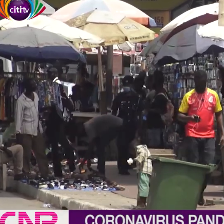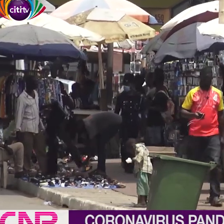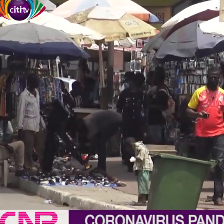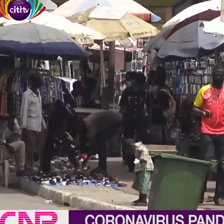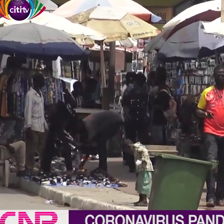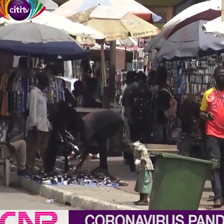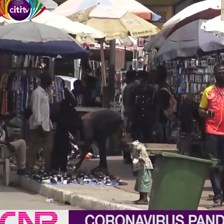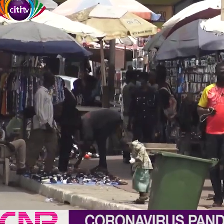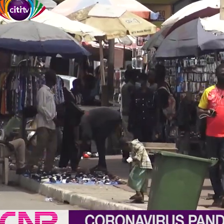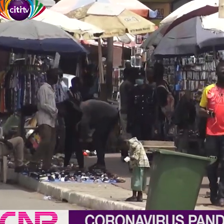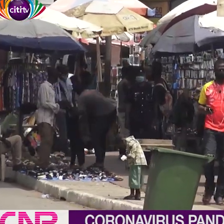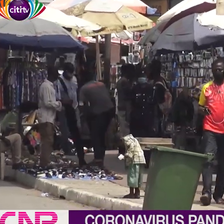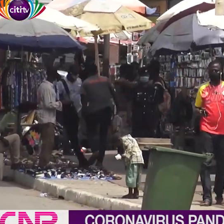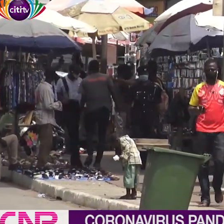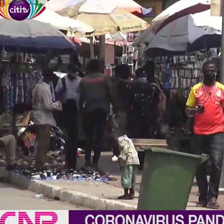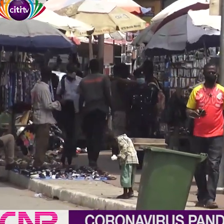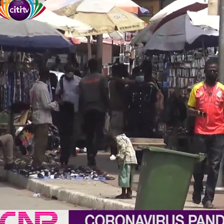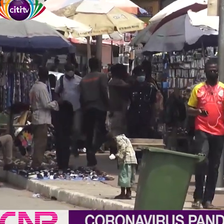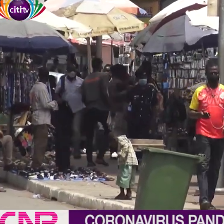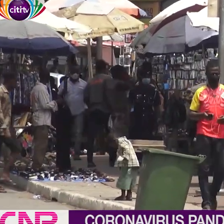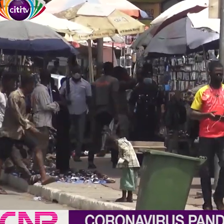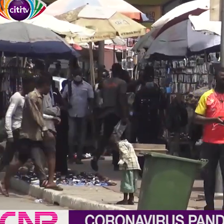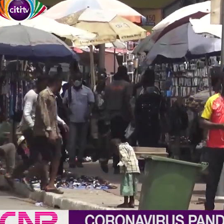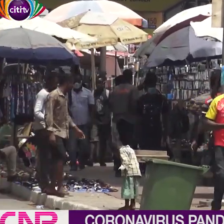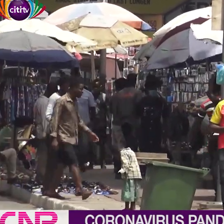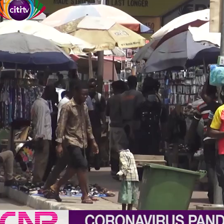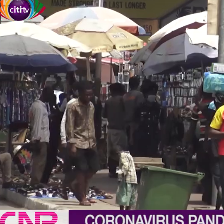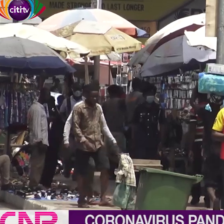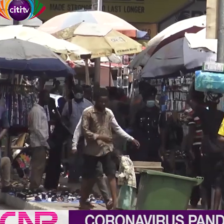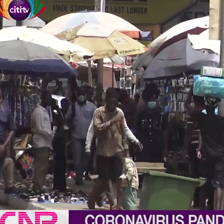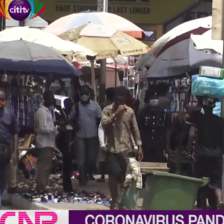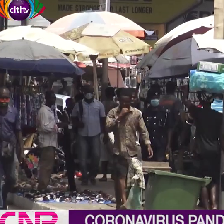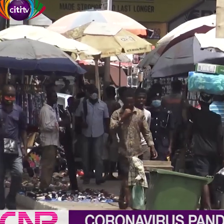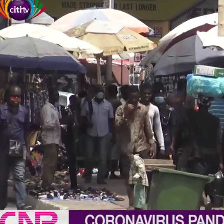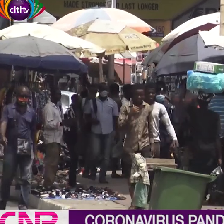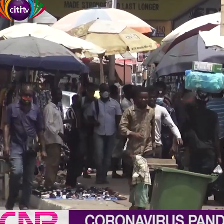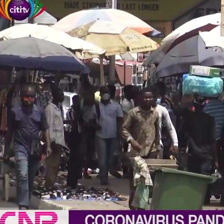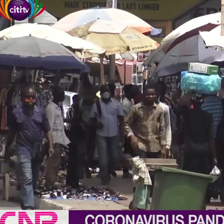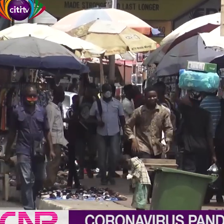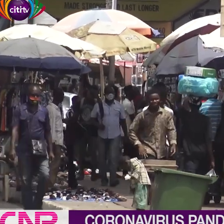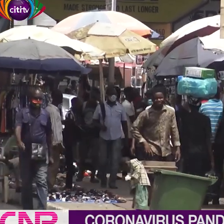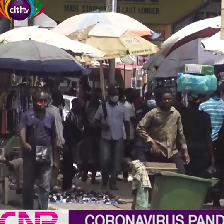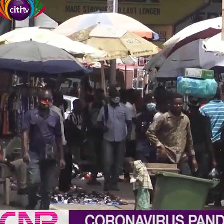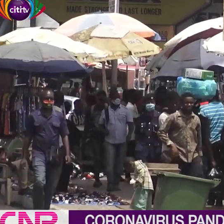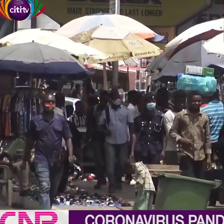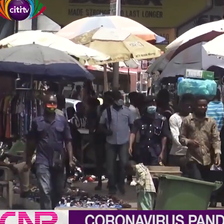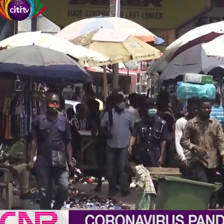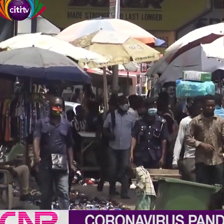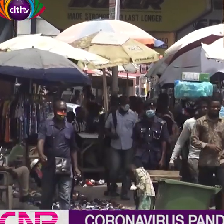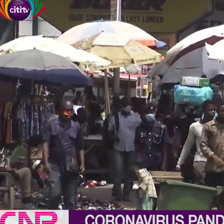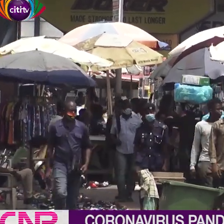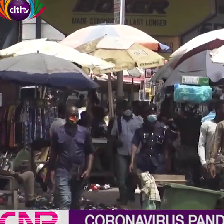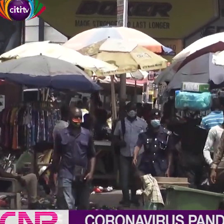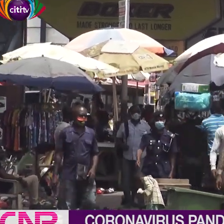in fighting COVID-19, such as the wearing of face masks in public. Before coronavirus,